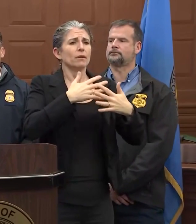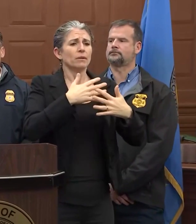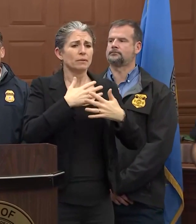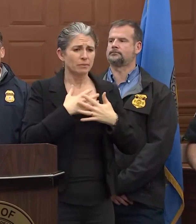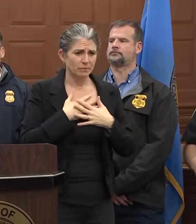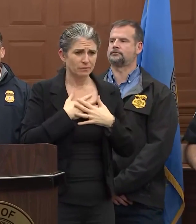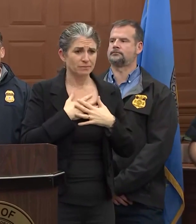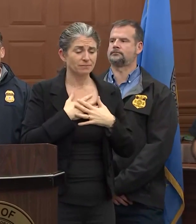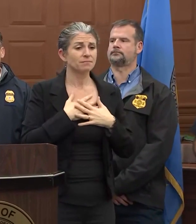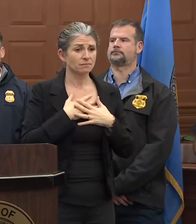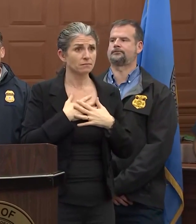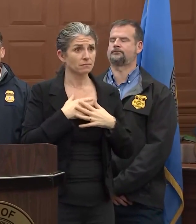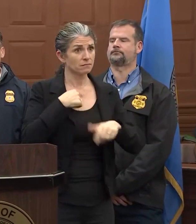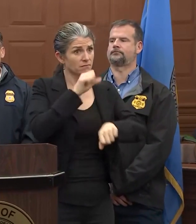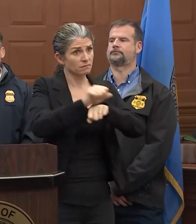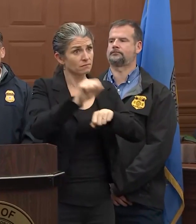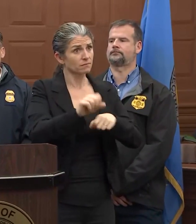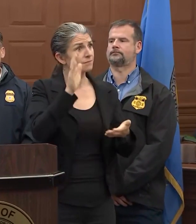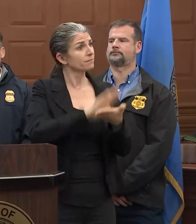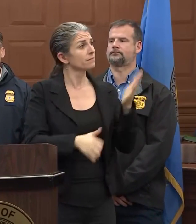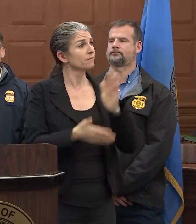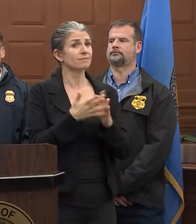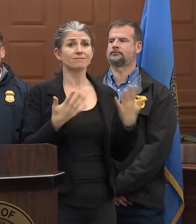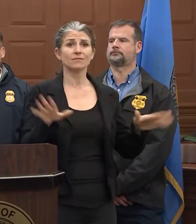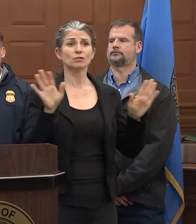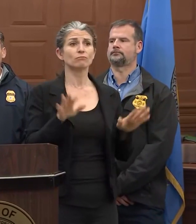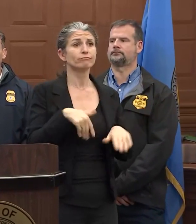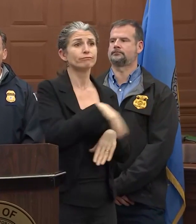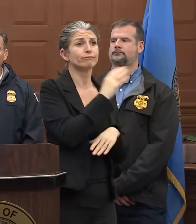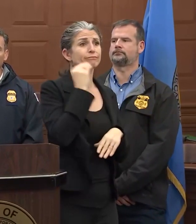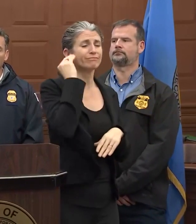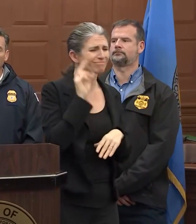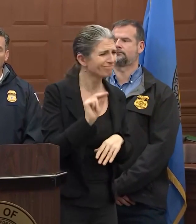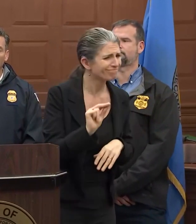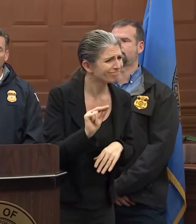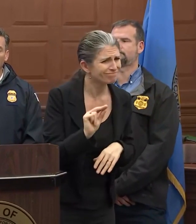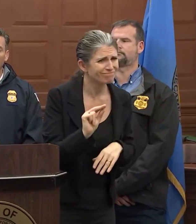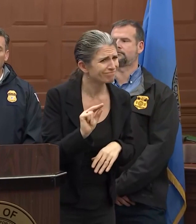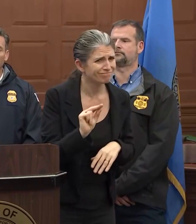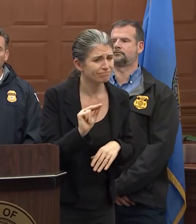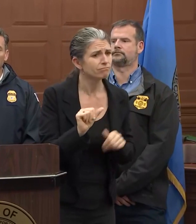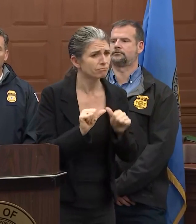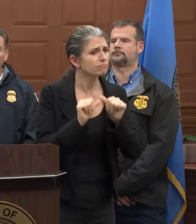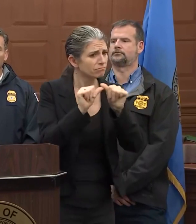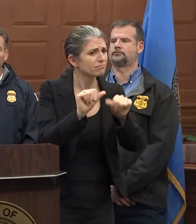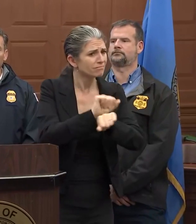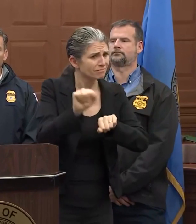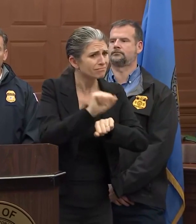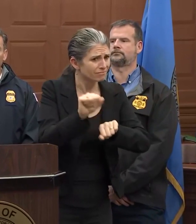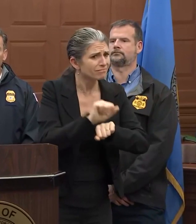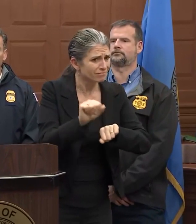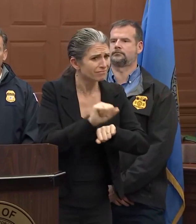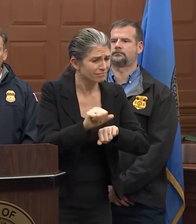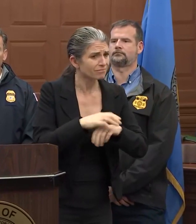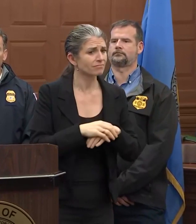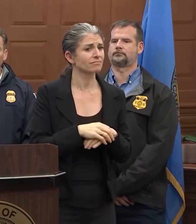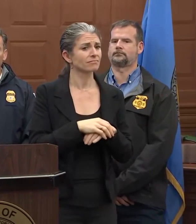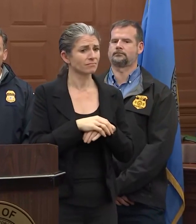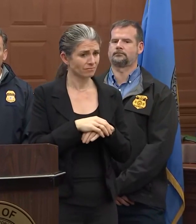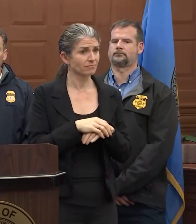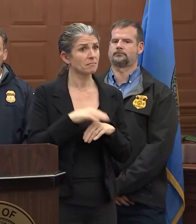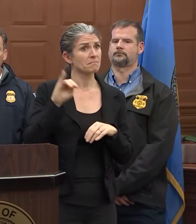done here. I was very elated tonight when I got the call from Commissioner Sawchuck advising me of